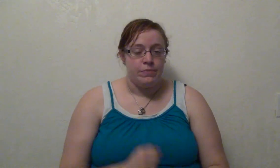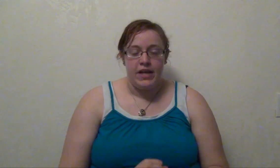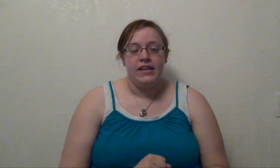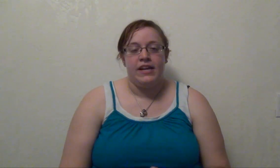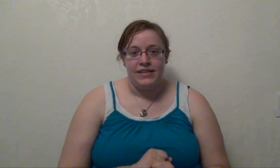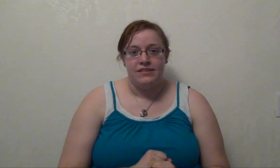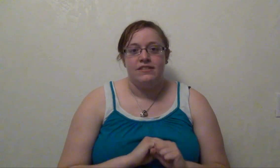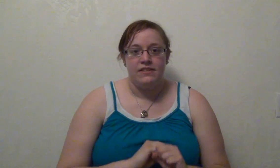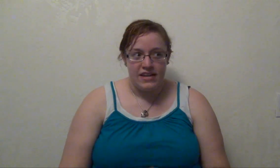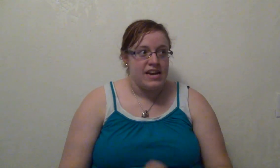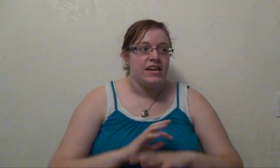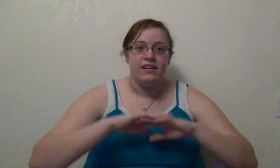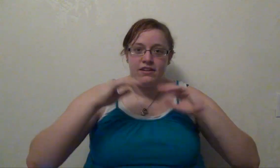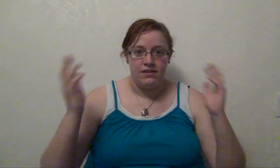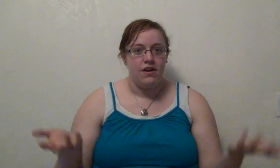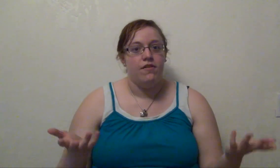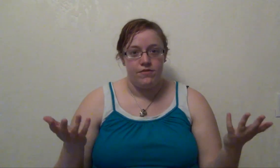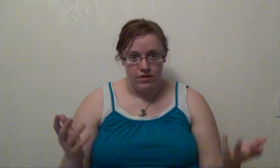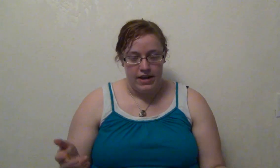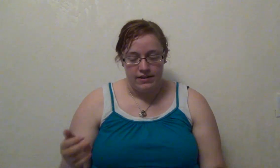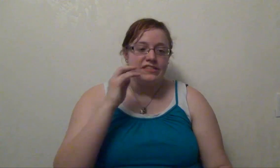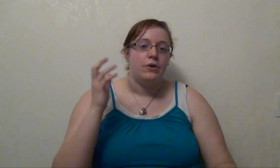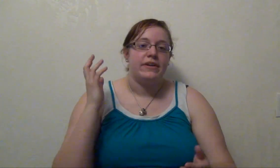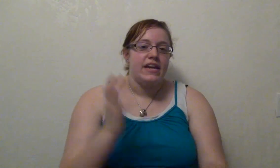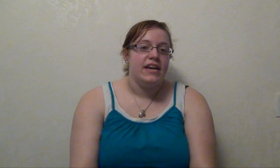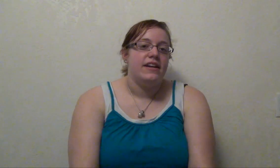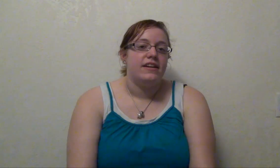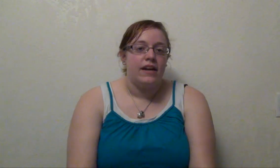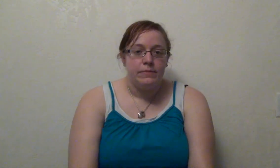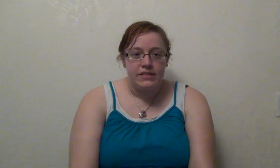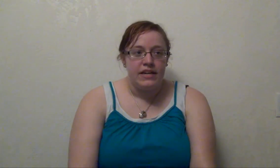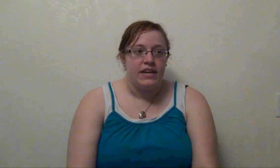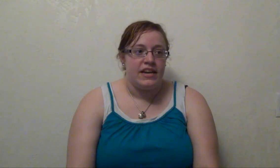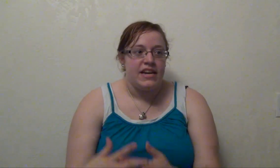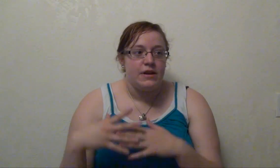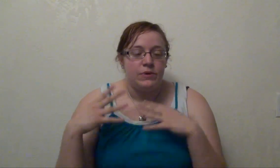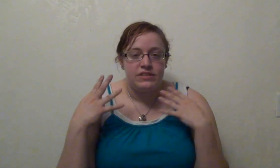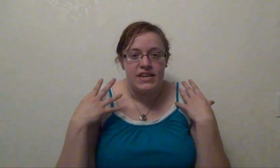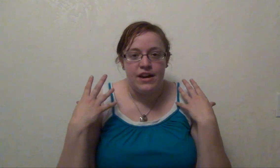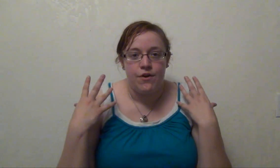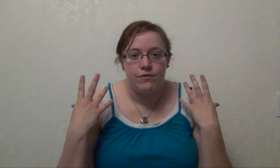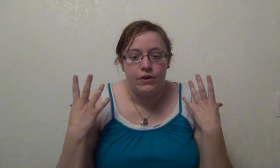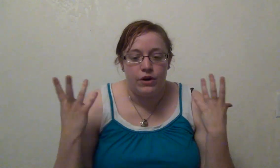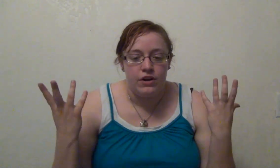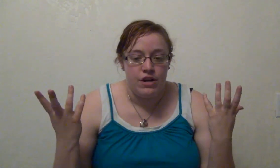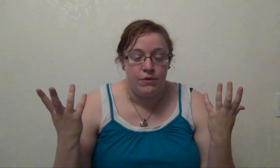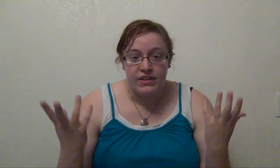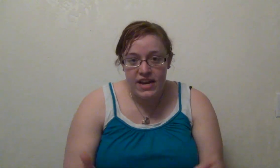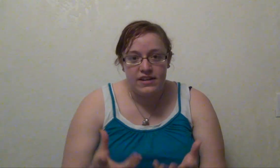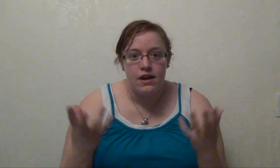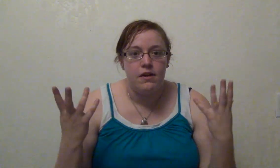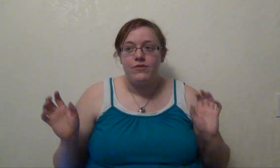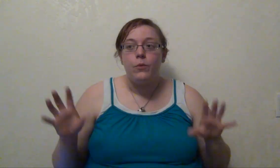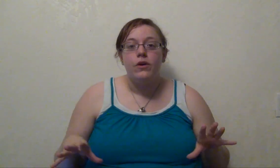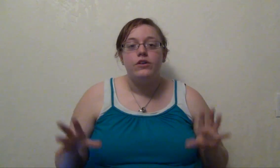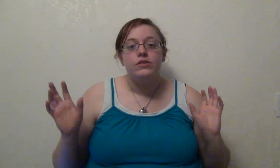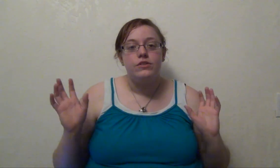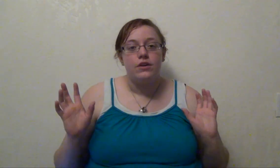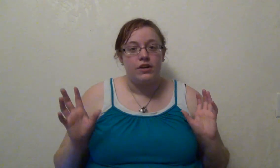rebelling against the king of the land. So he comes in and he wants to take over, you know, the kingdom. The wargulls are